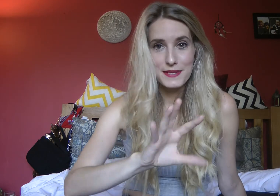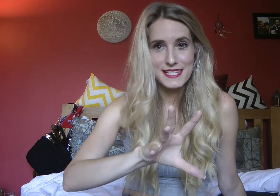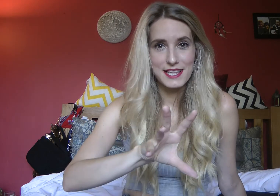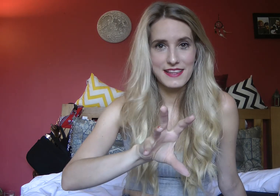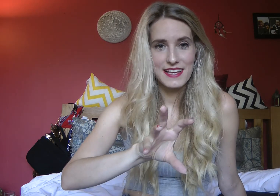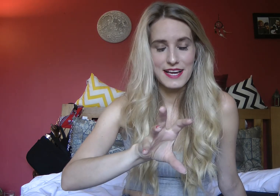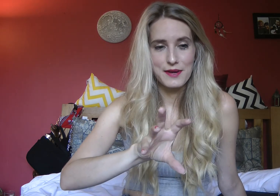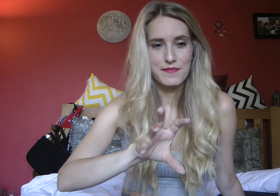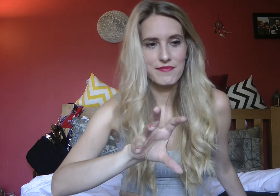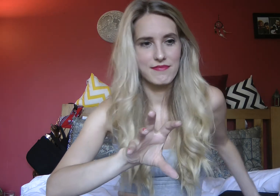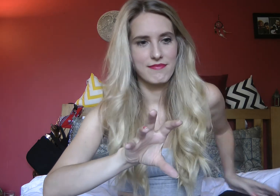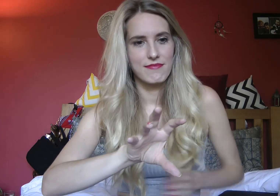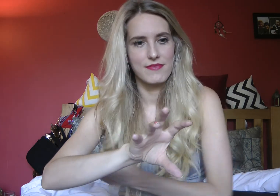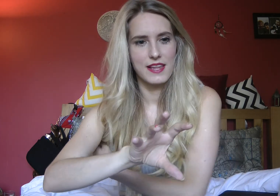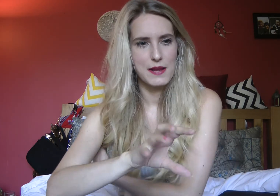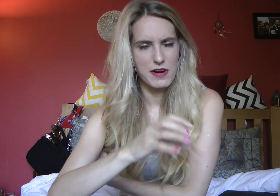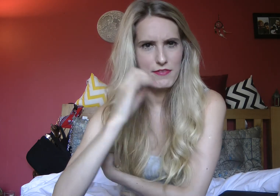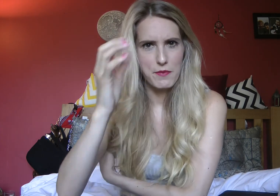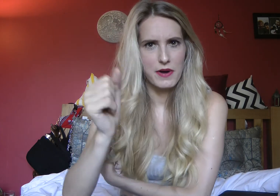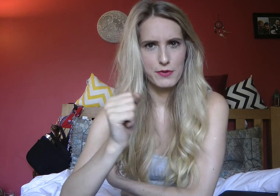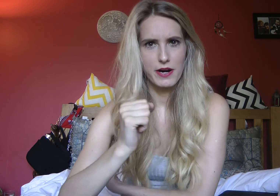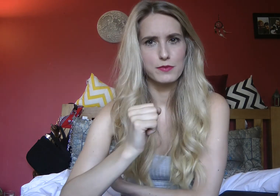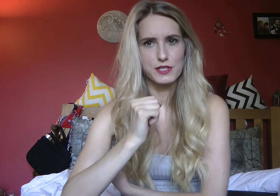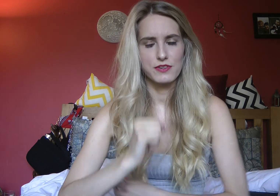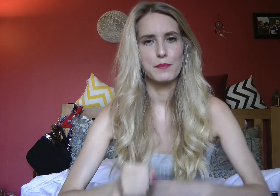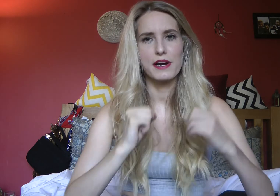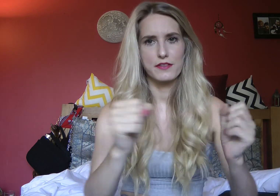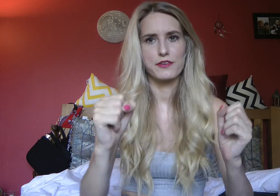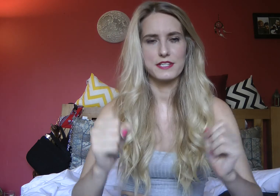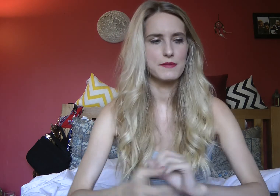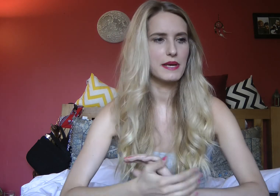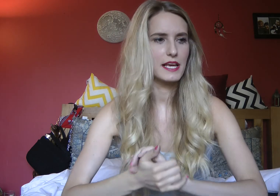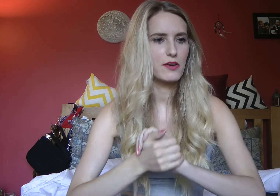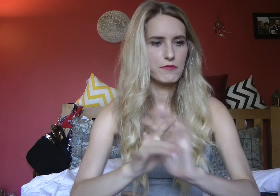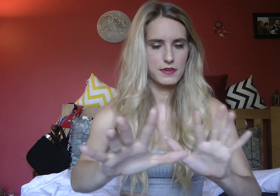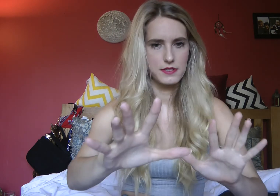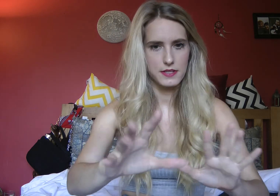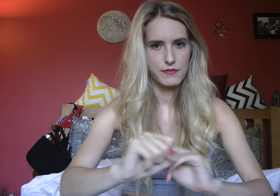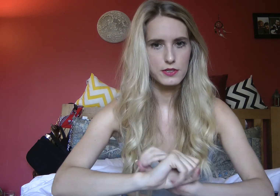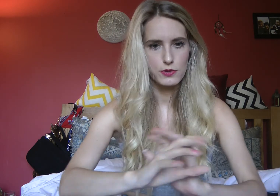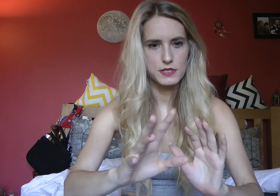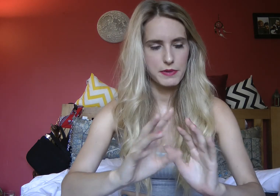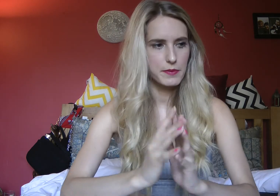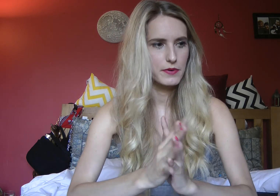was in the in my frame of mind where I was trying to break through this and be confident safe and talk to people